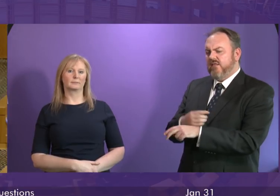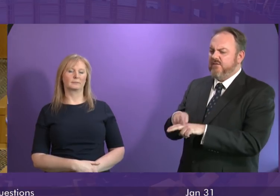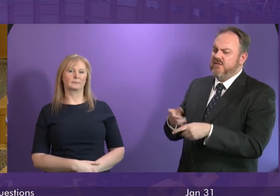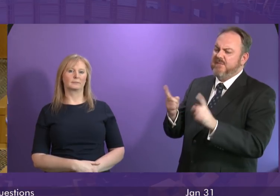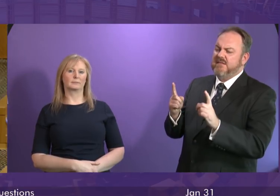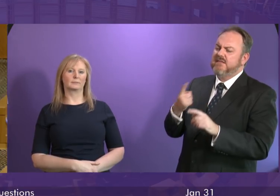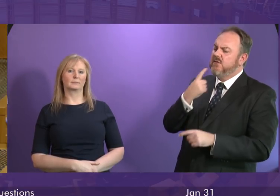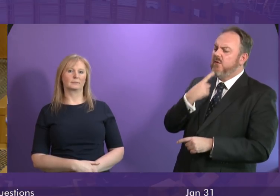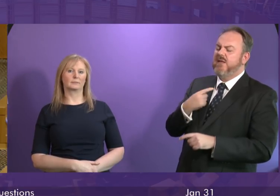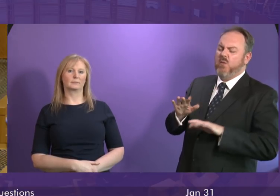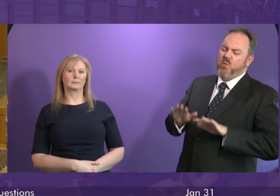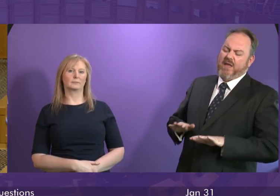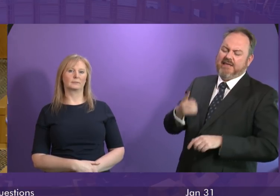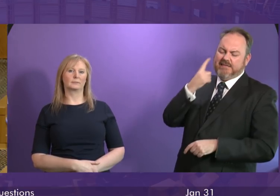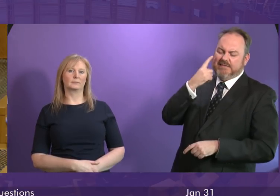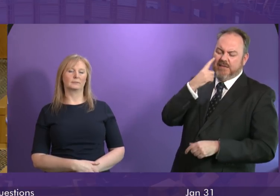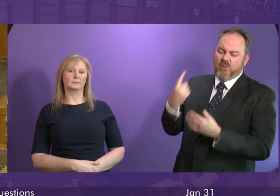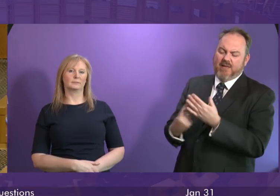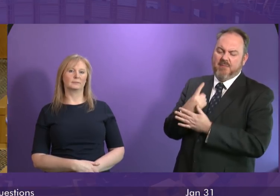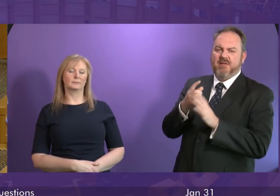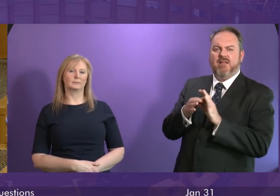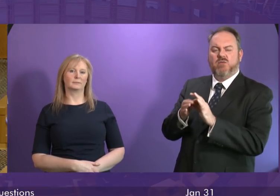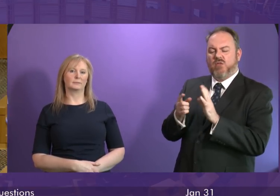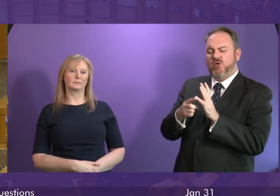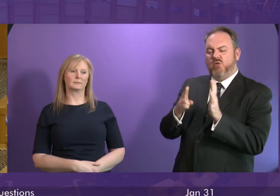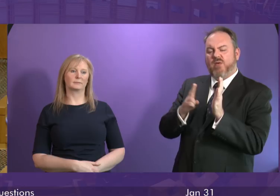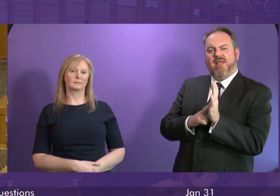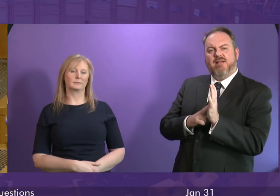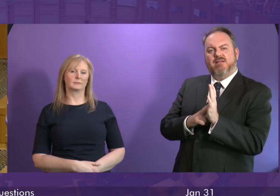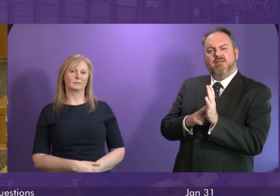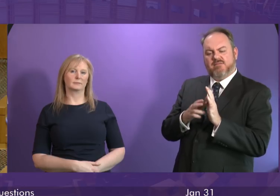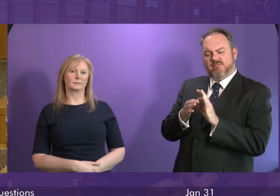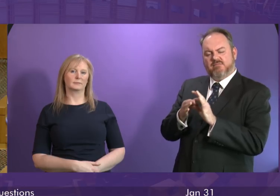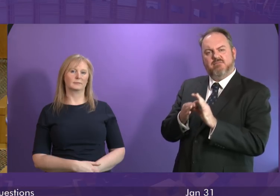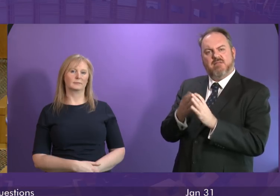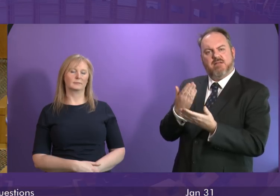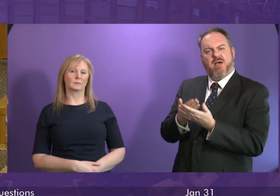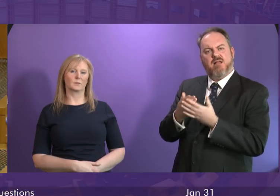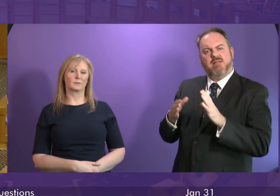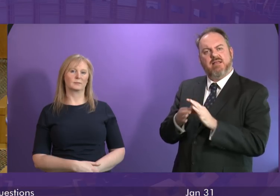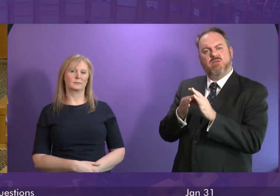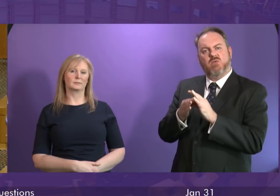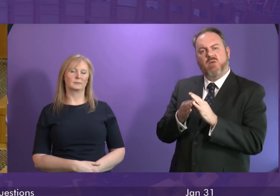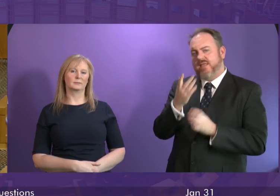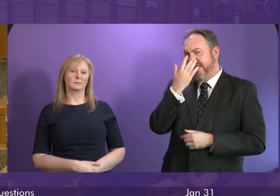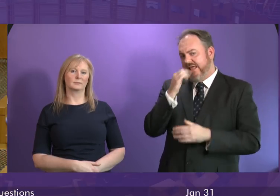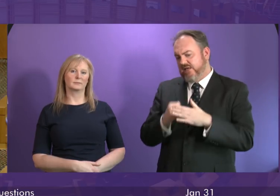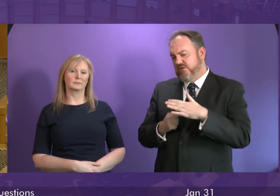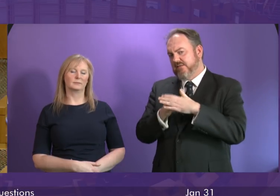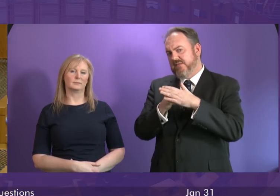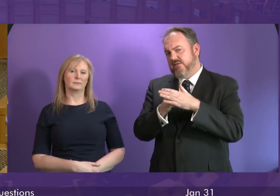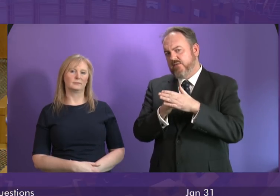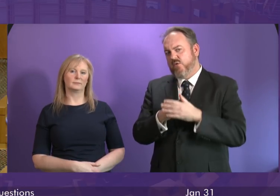to wait and see what she was going to do on the UN demands on the age of criminal responsibility this morning her MSPs